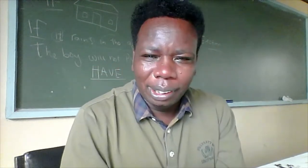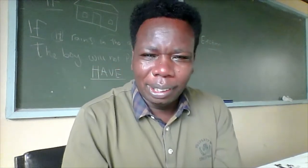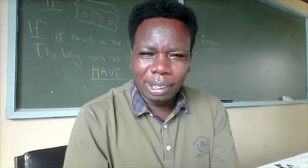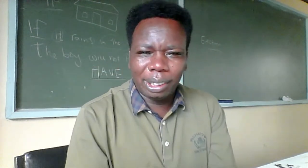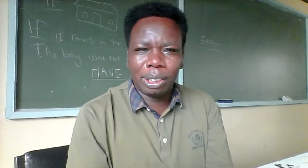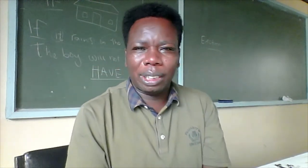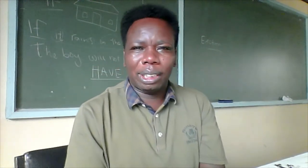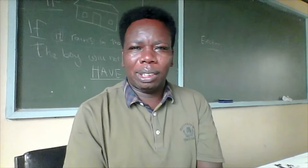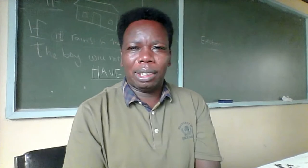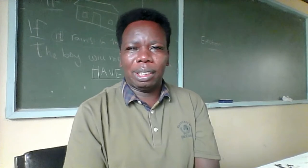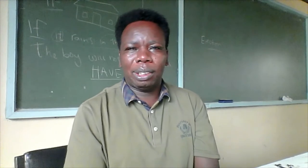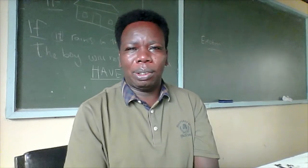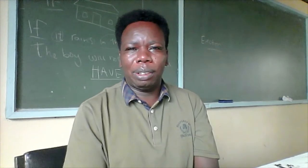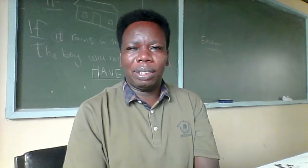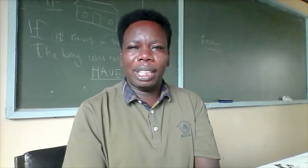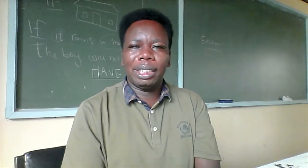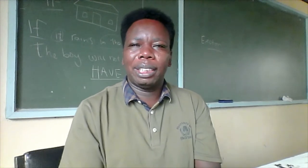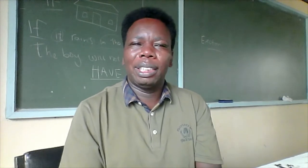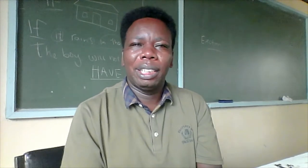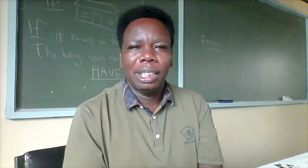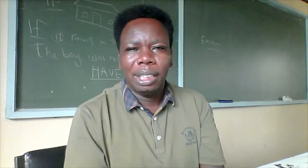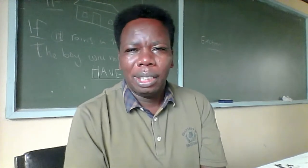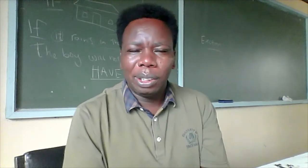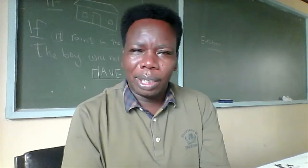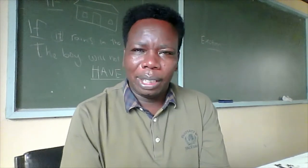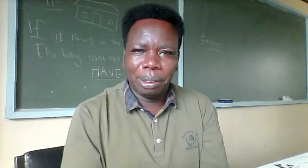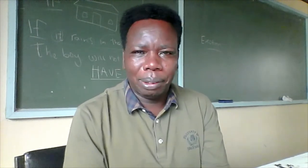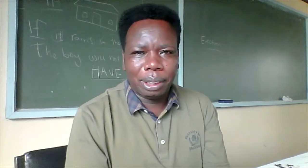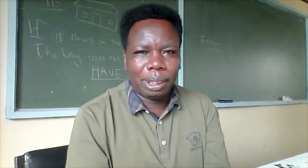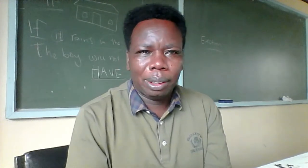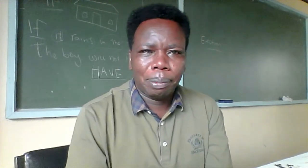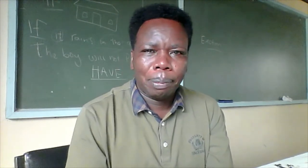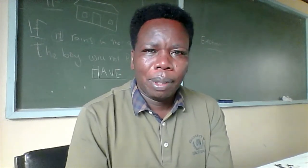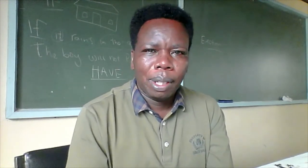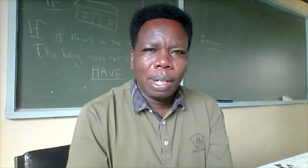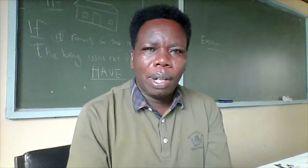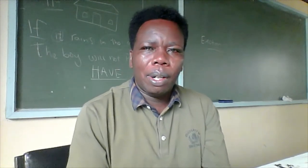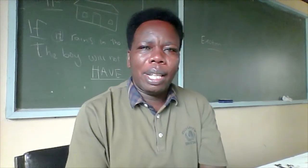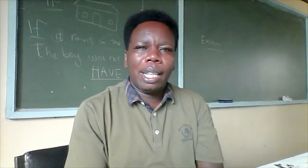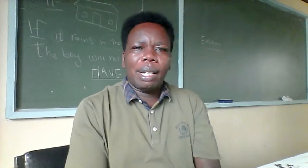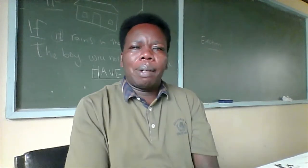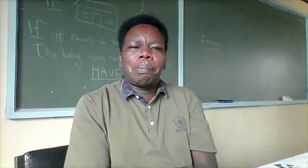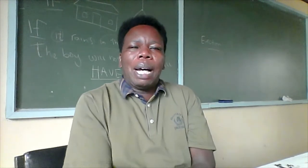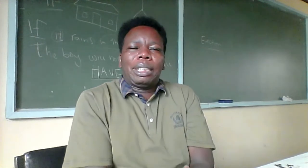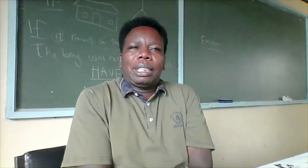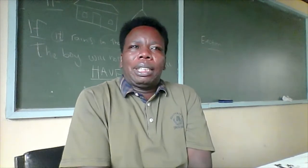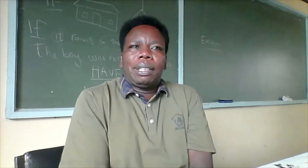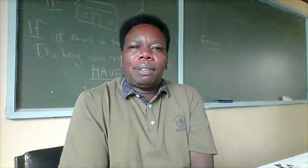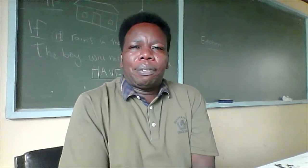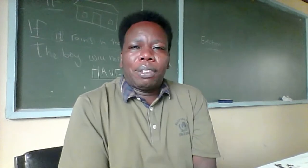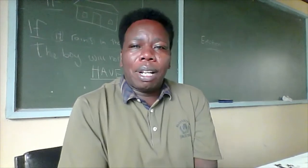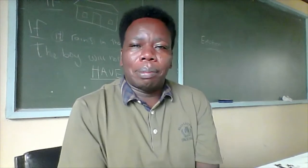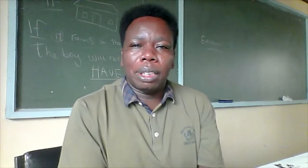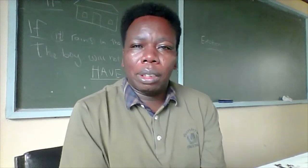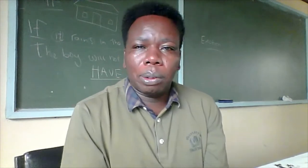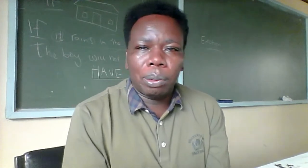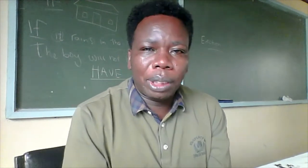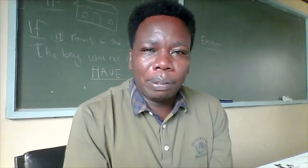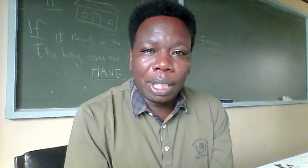it's not so difficult you can do it on the other part for numbers which i've done